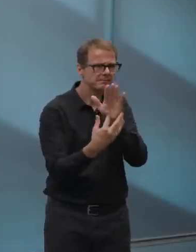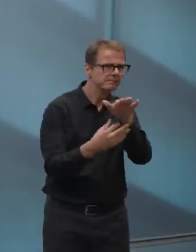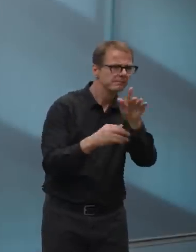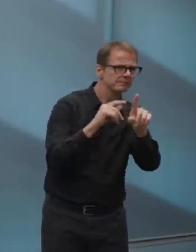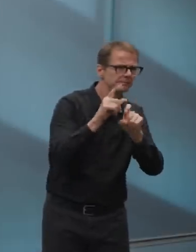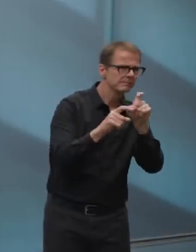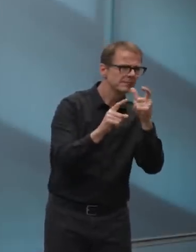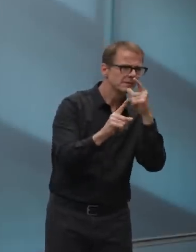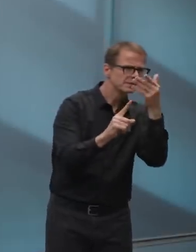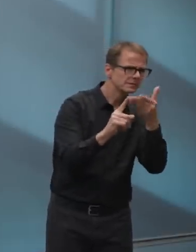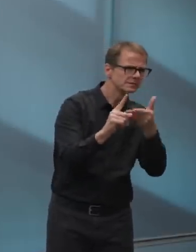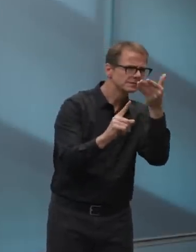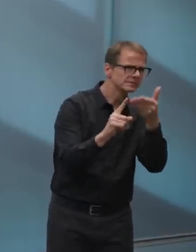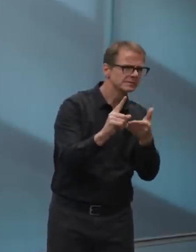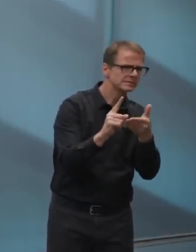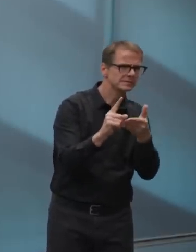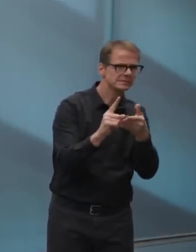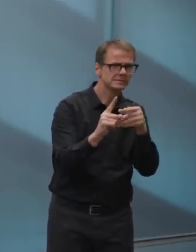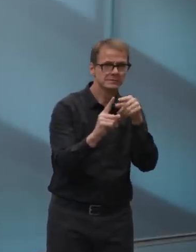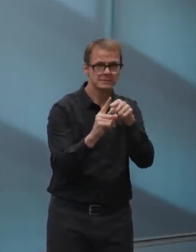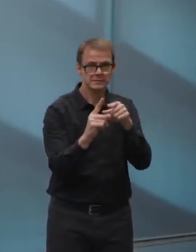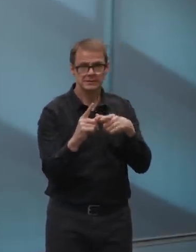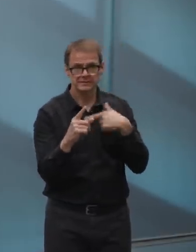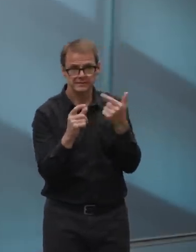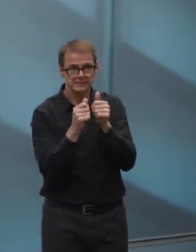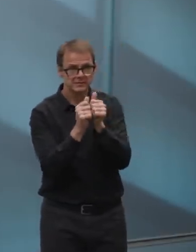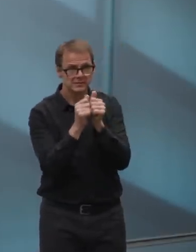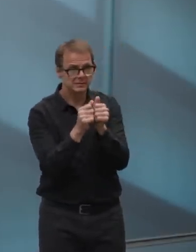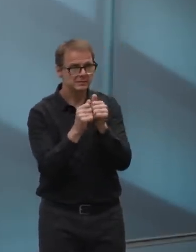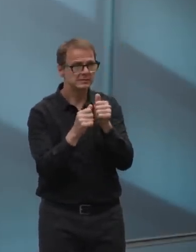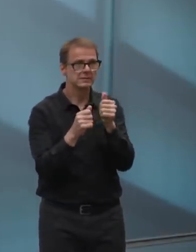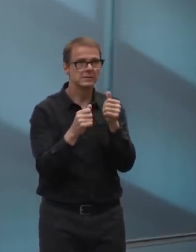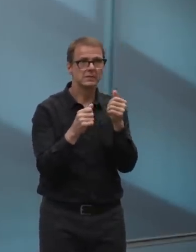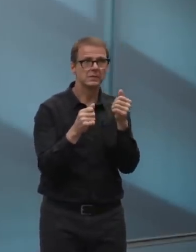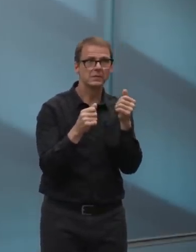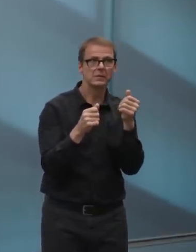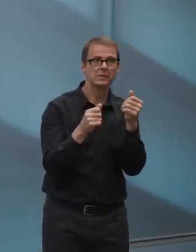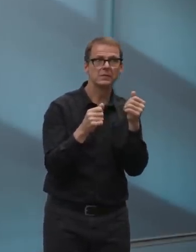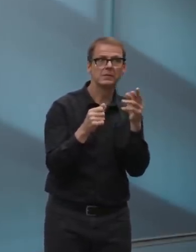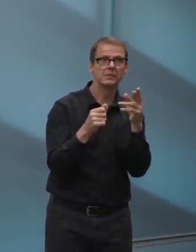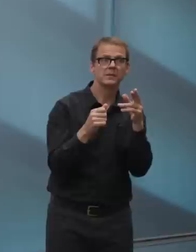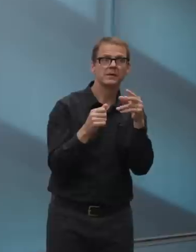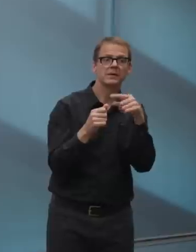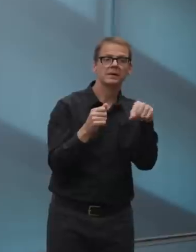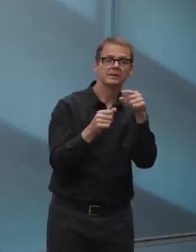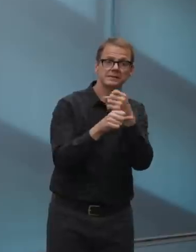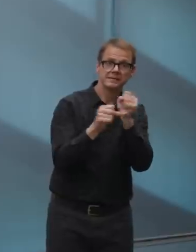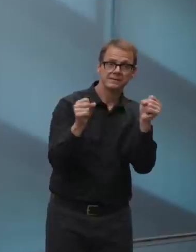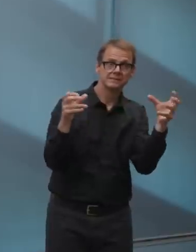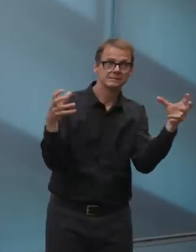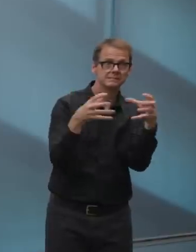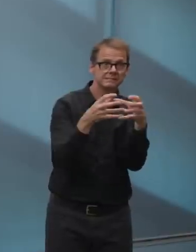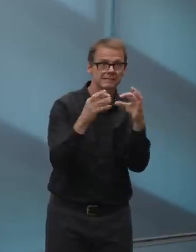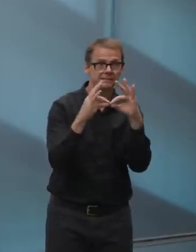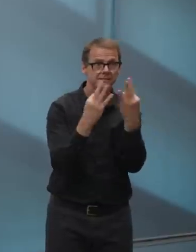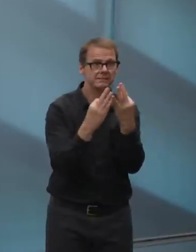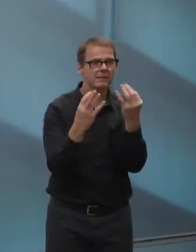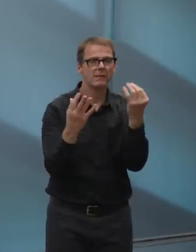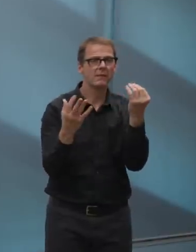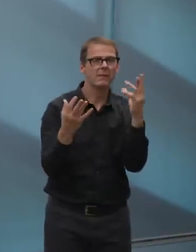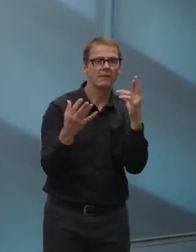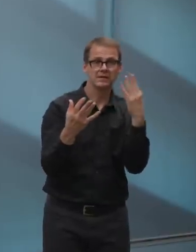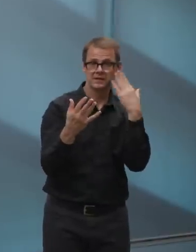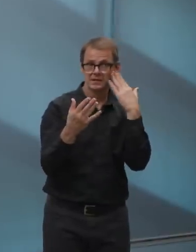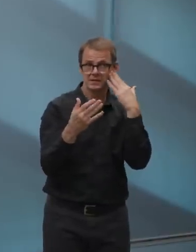with their cohort and that they're, uh, using their equipment. So it does require a bit of interaction. And that does allow our peace officers to